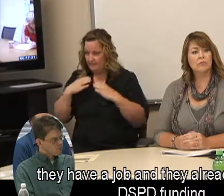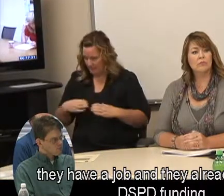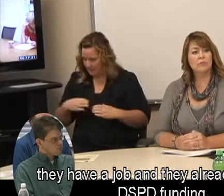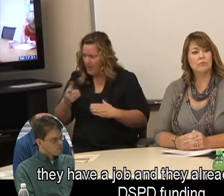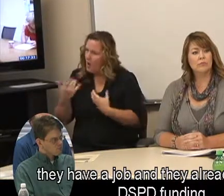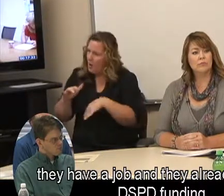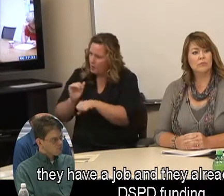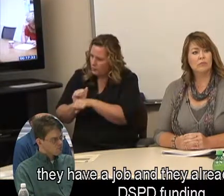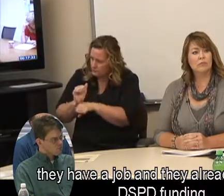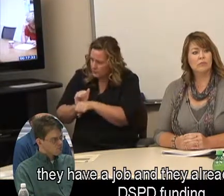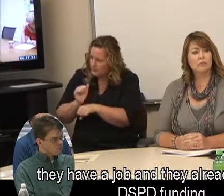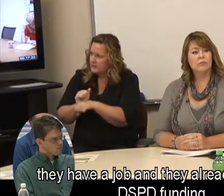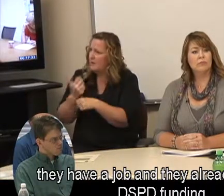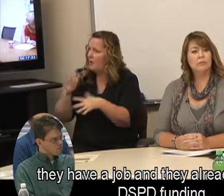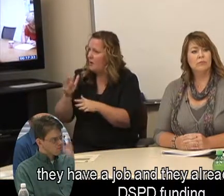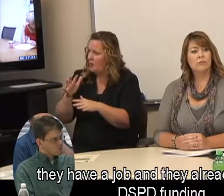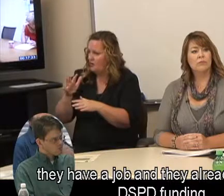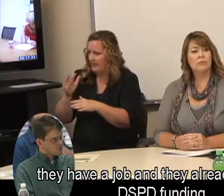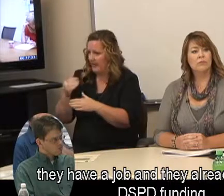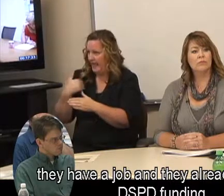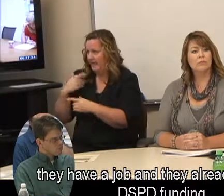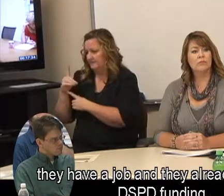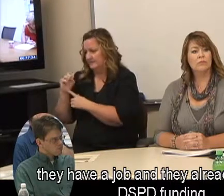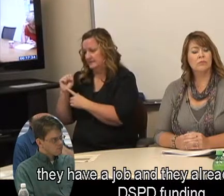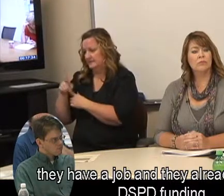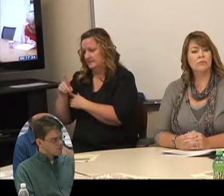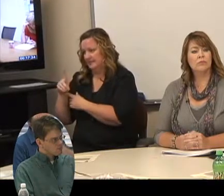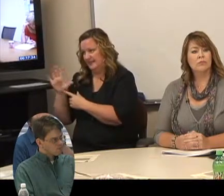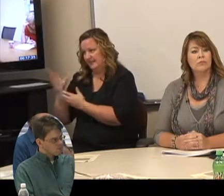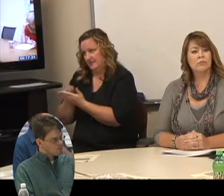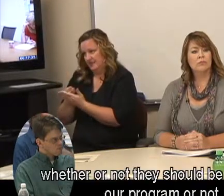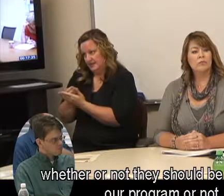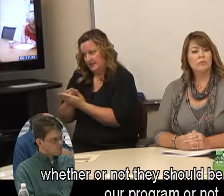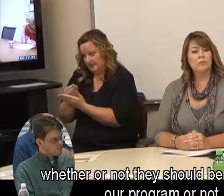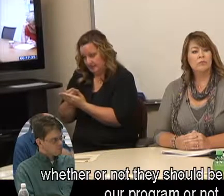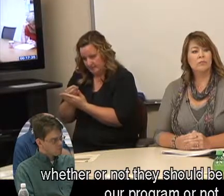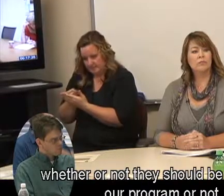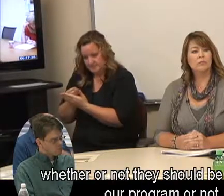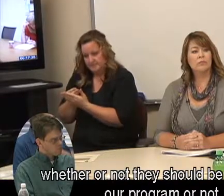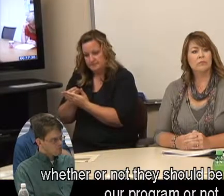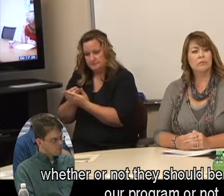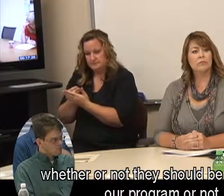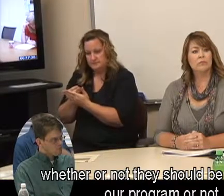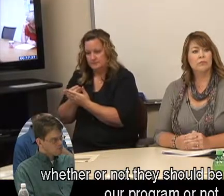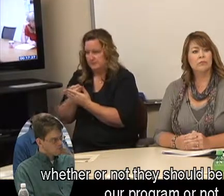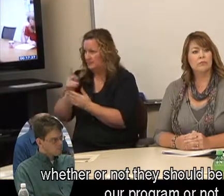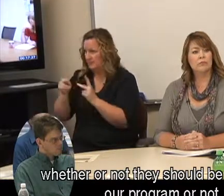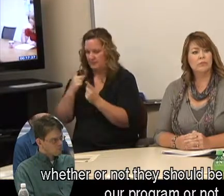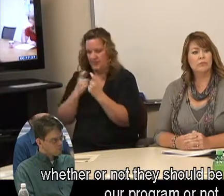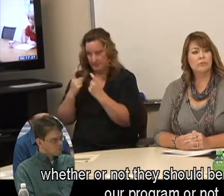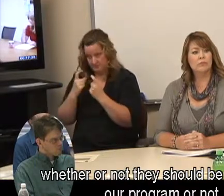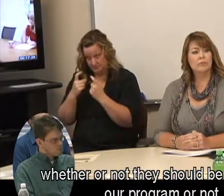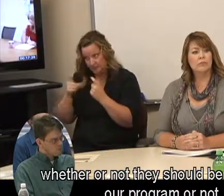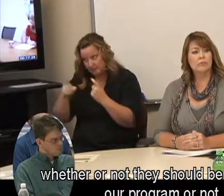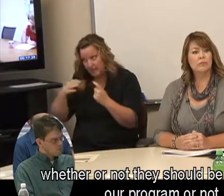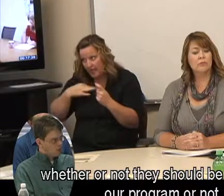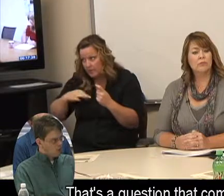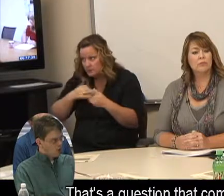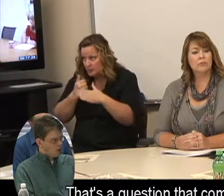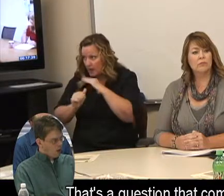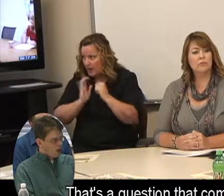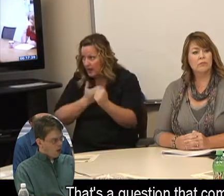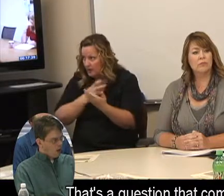and they already have the funding, DSPD funding, whether or not they should be eligible for our program or not.